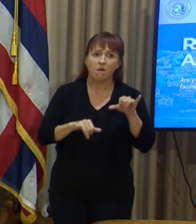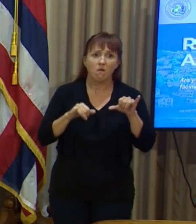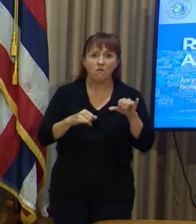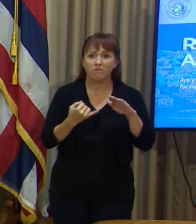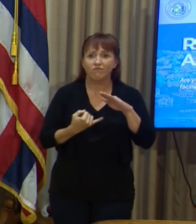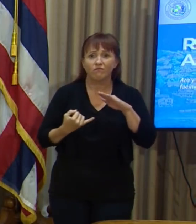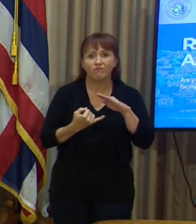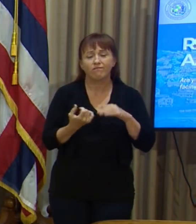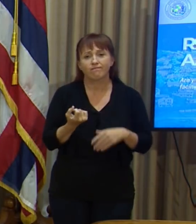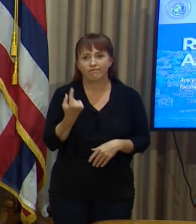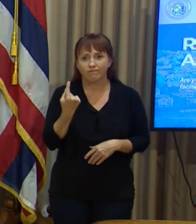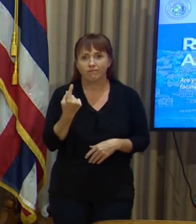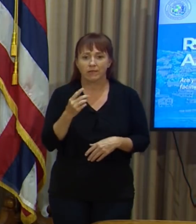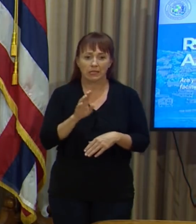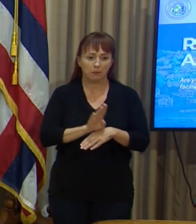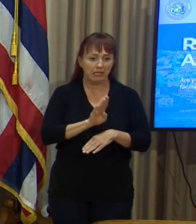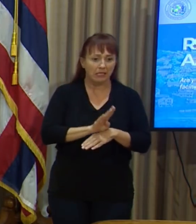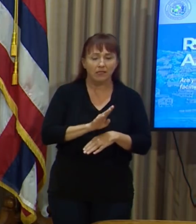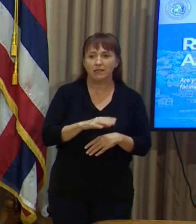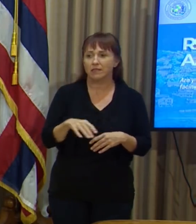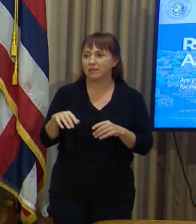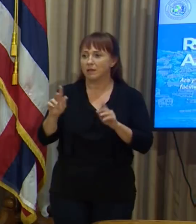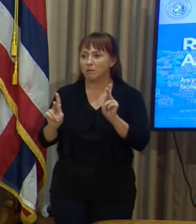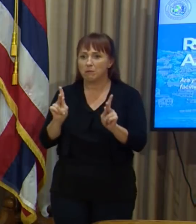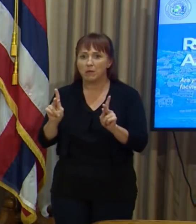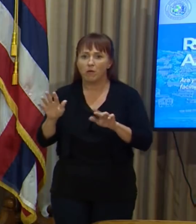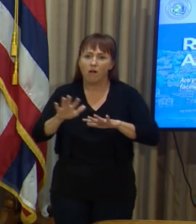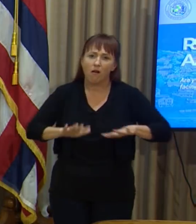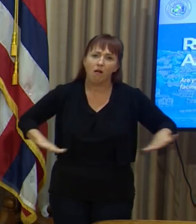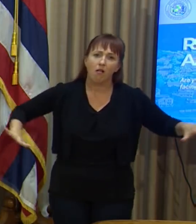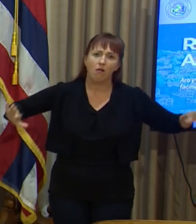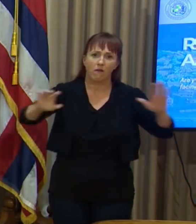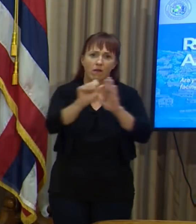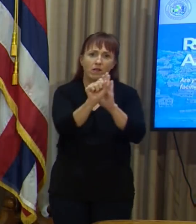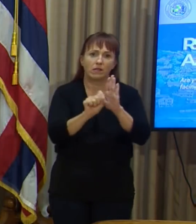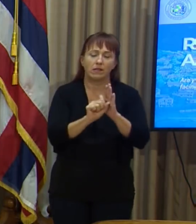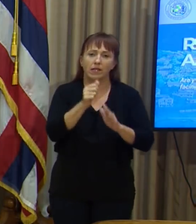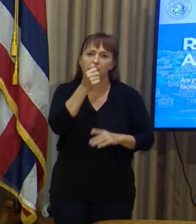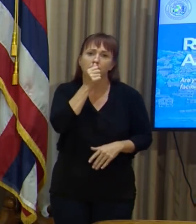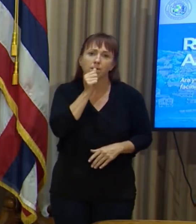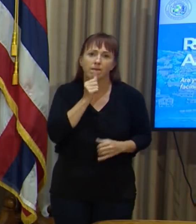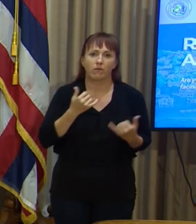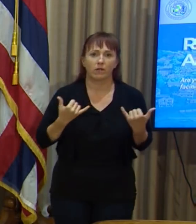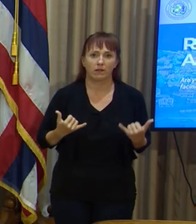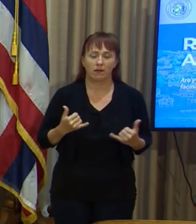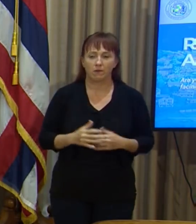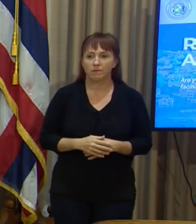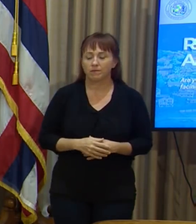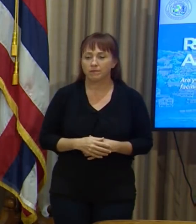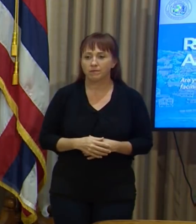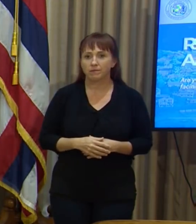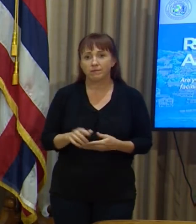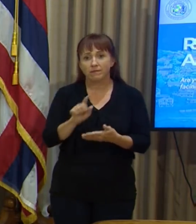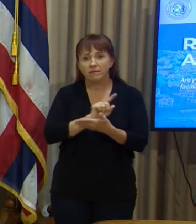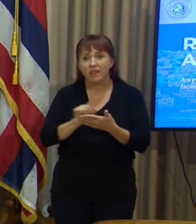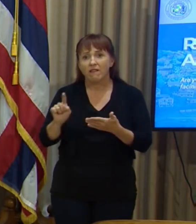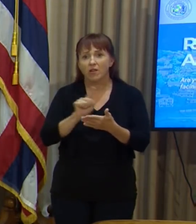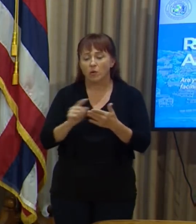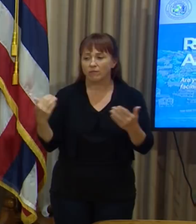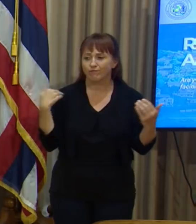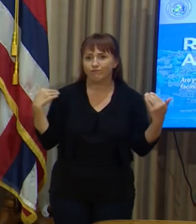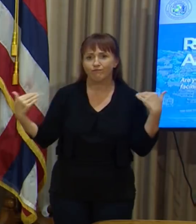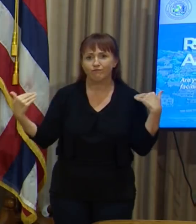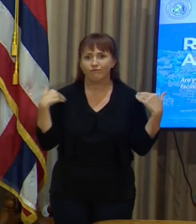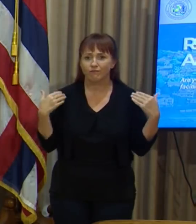businesses and people all across the state are suffering. Every week I hear from increasing number